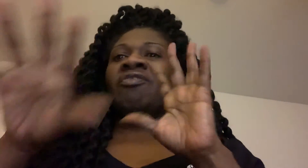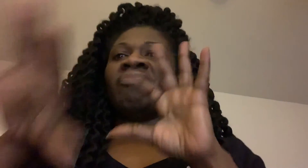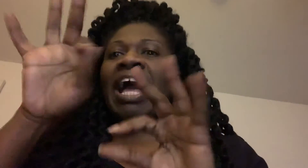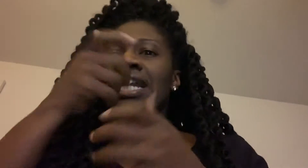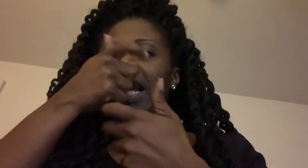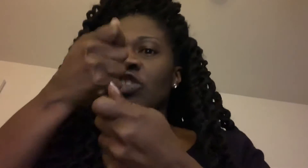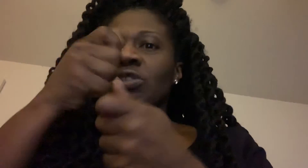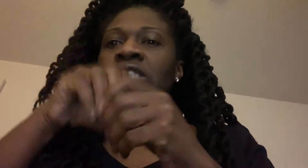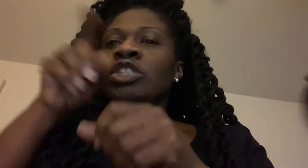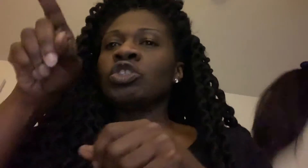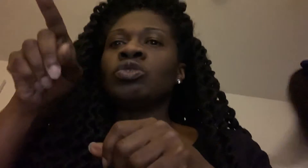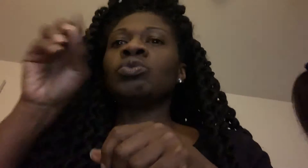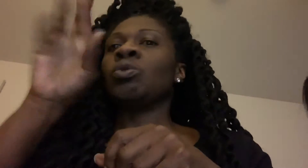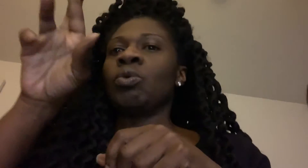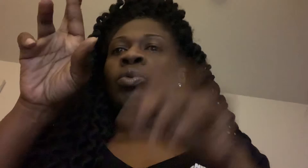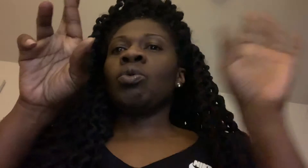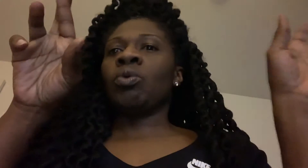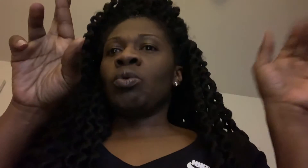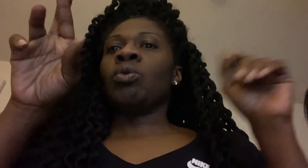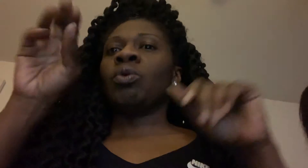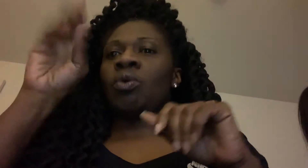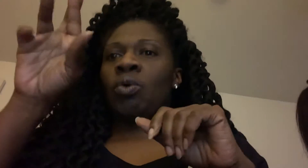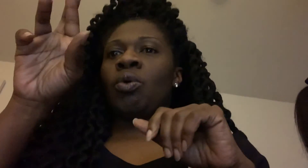Look at this, boy, you didn't know he didn't hear that shout, he started crying.